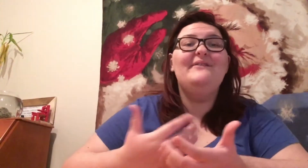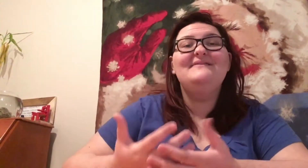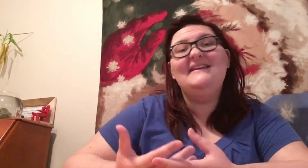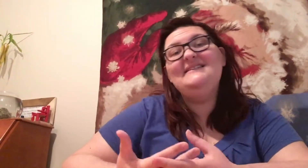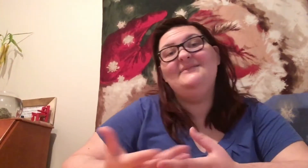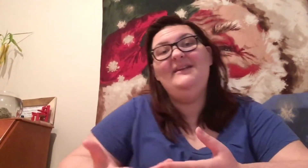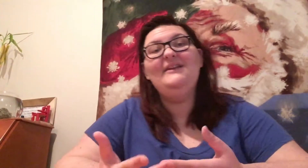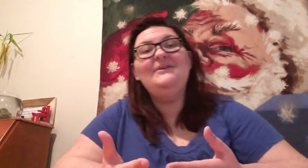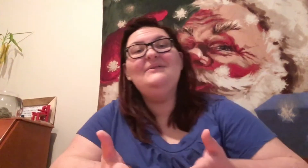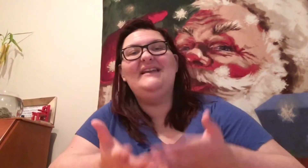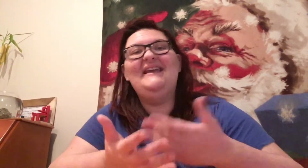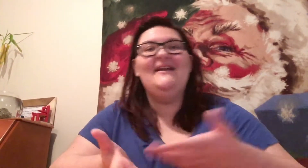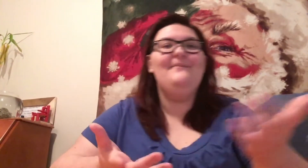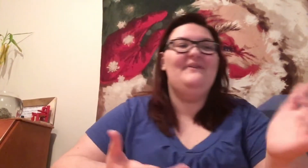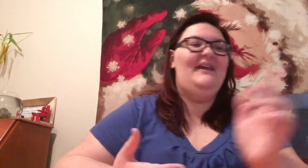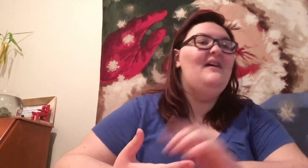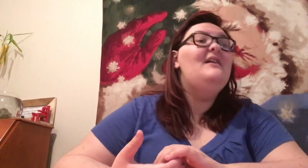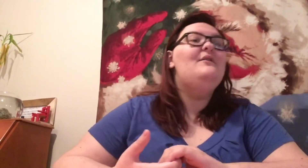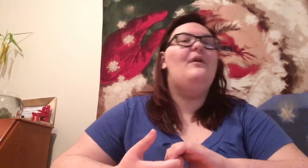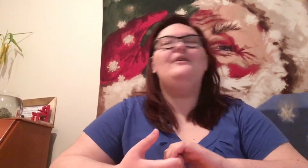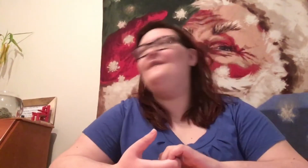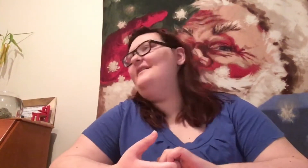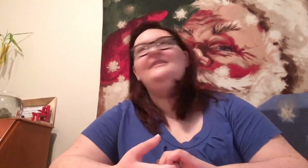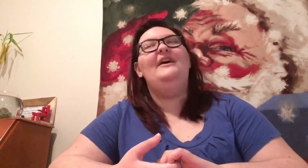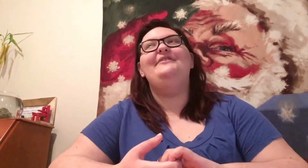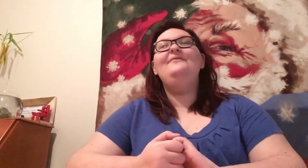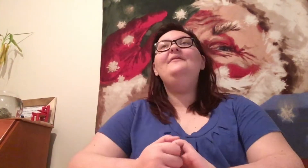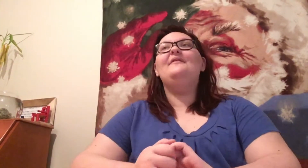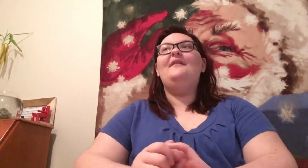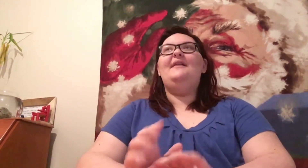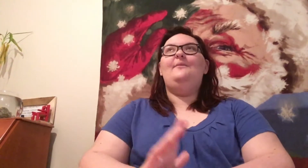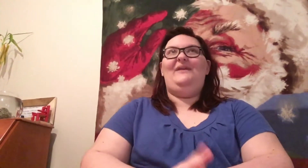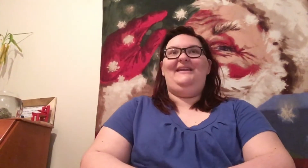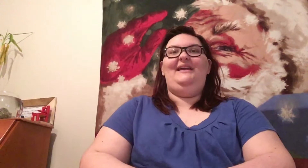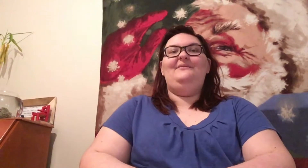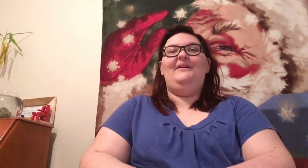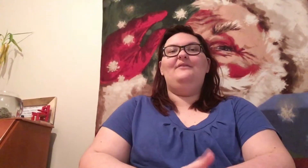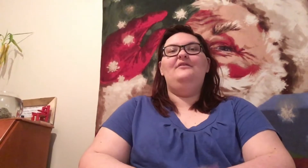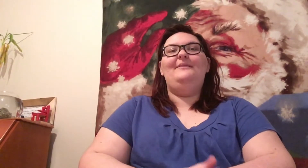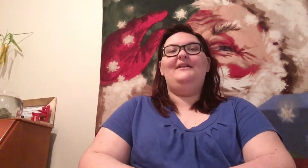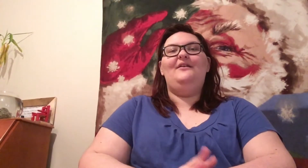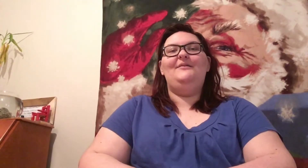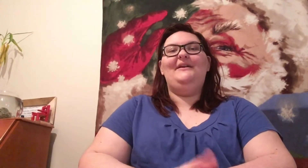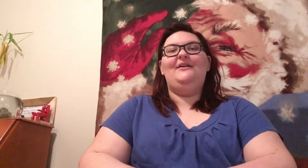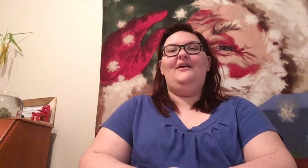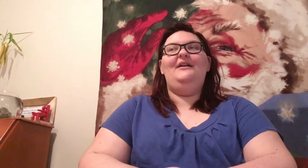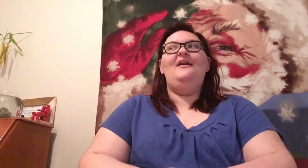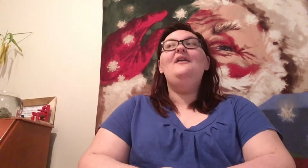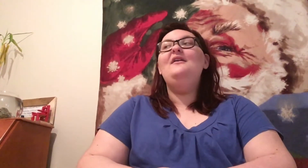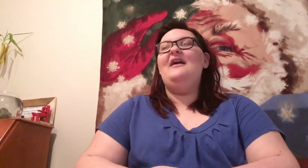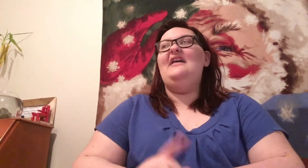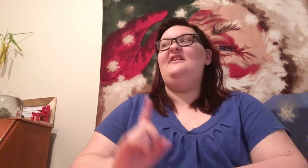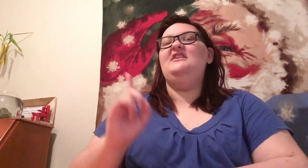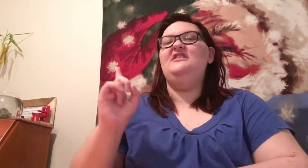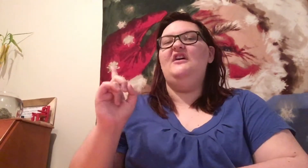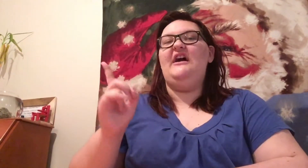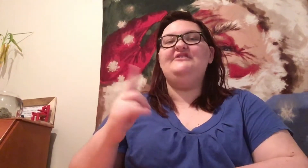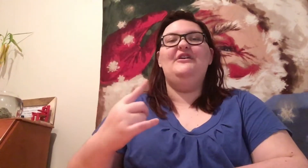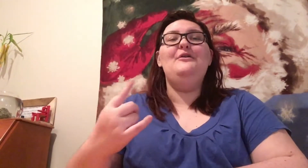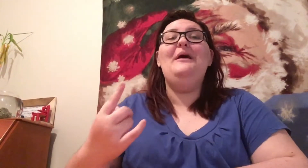it was nice to meet you. And I get up and I walk over the counter. And I'm waiting. I'm like, oh, my God. Oh, my God. And then, I try to